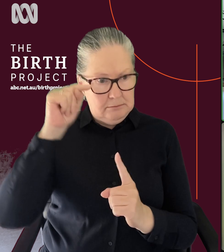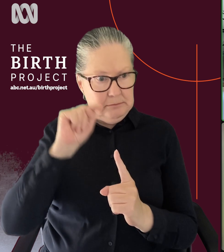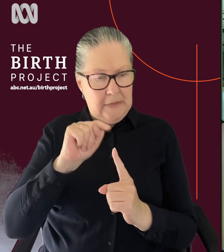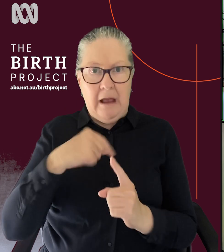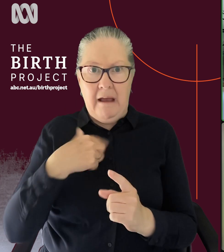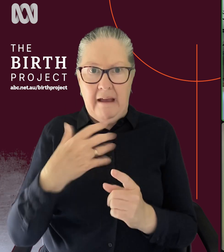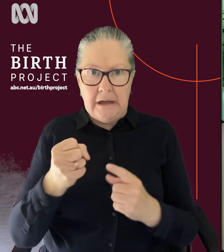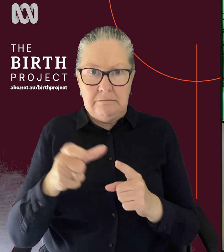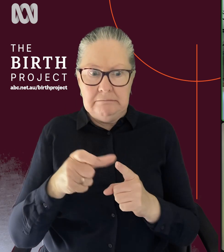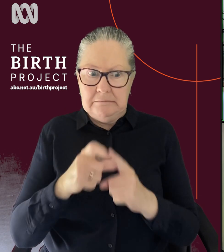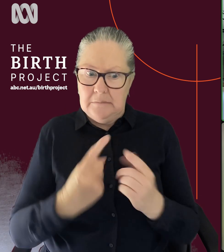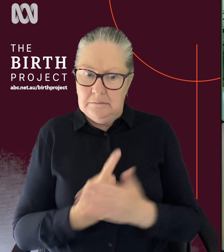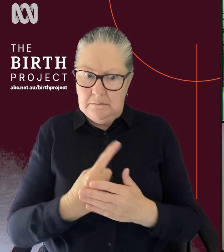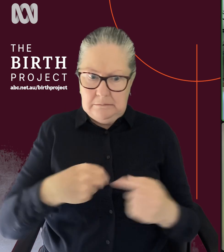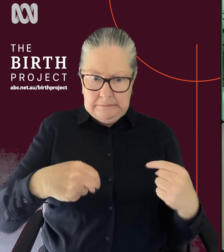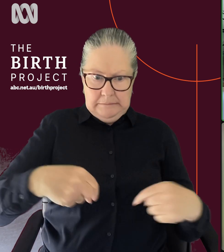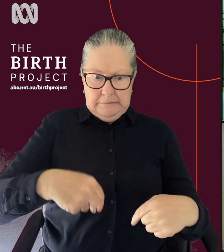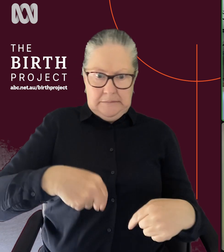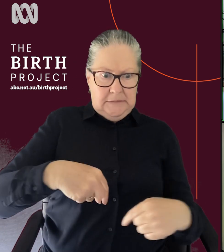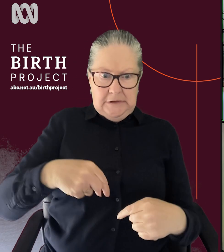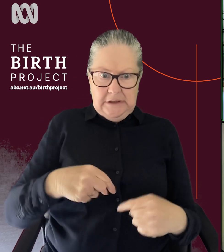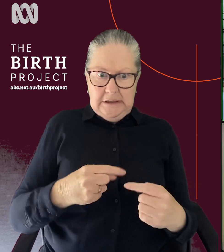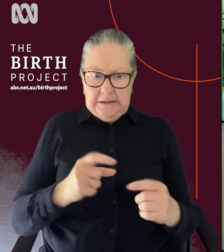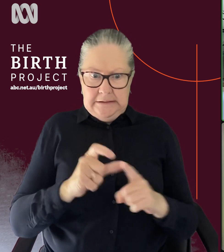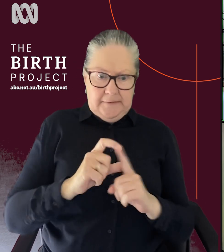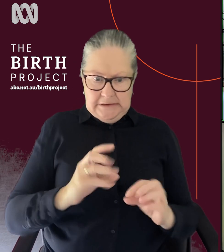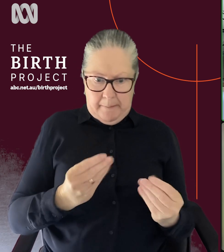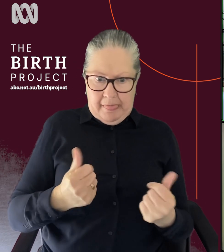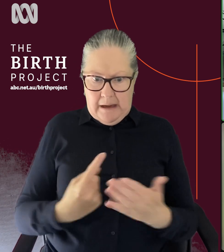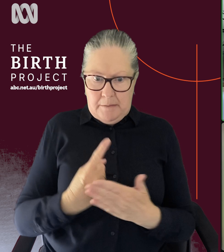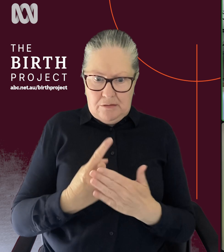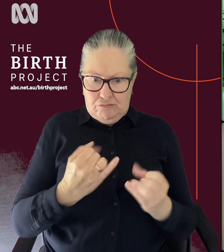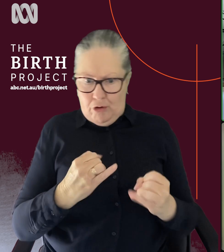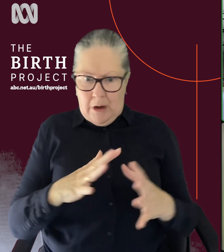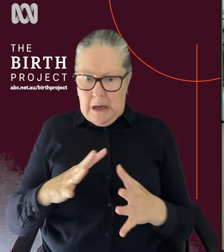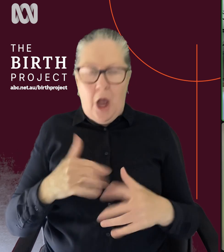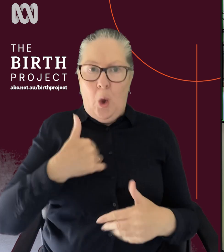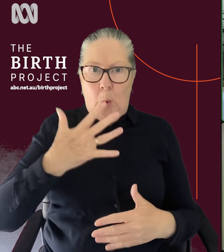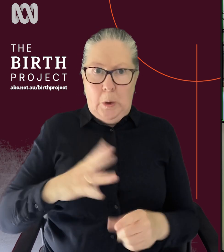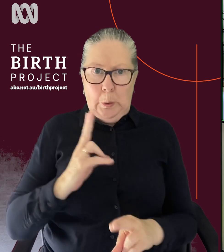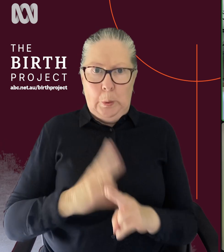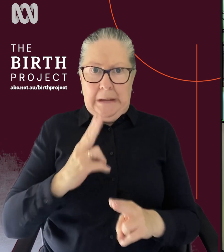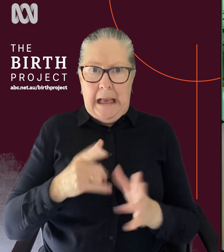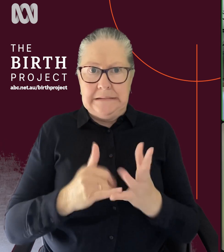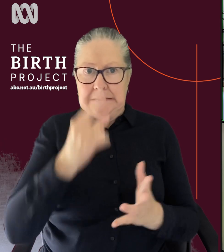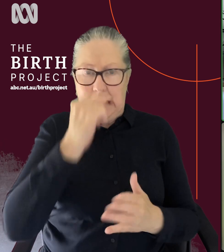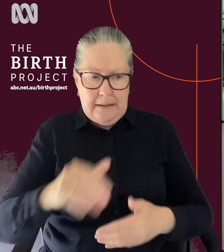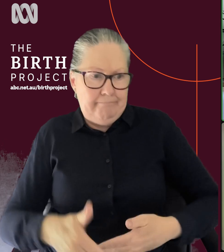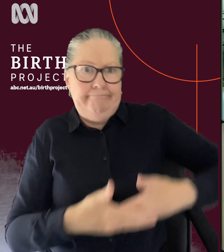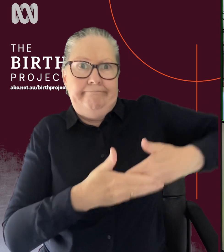complications. I don't know what's going on inside my uterus right now. I just want a baby, you know, in my arms as quickly as possible. And so,